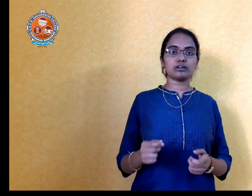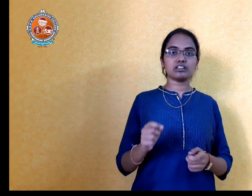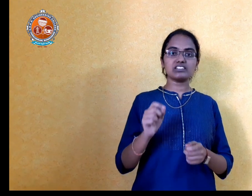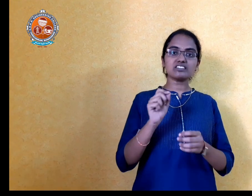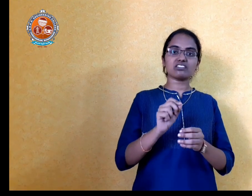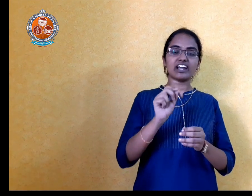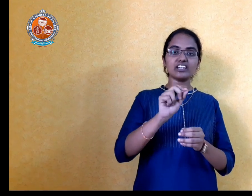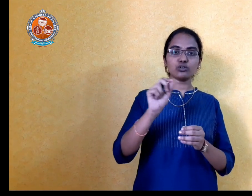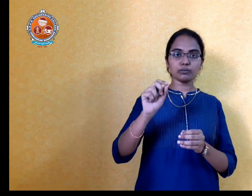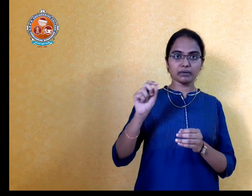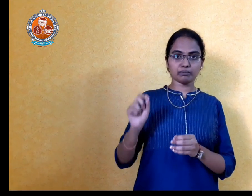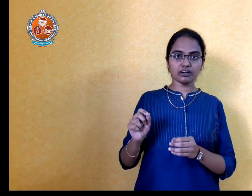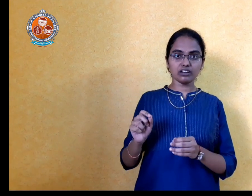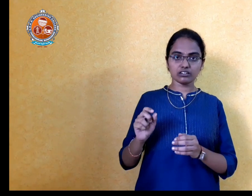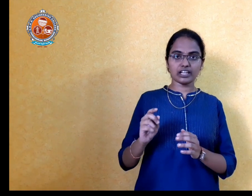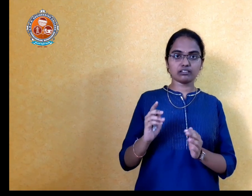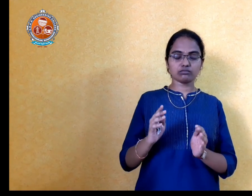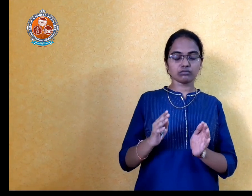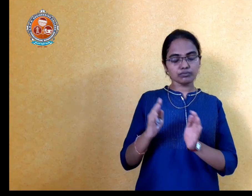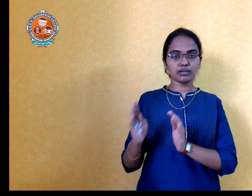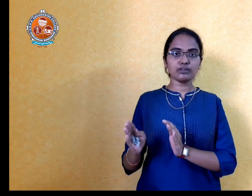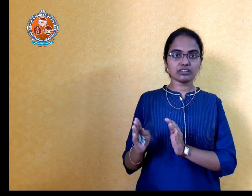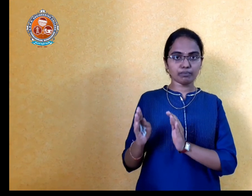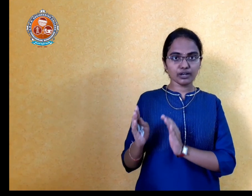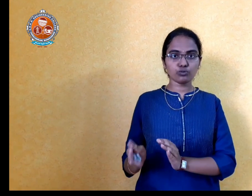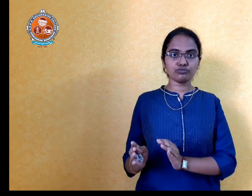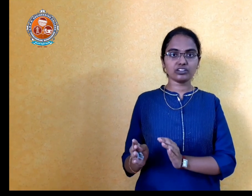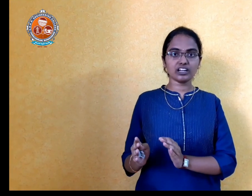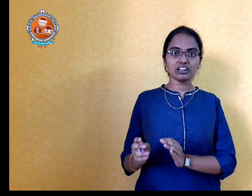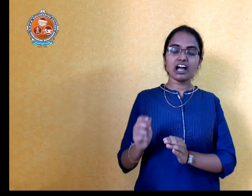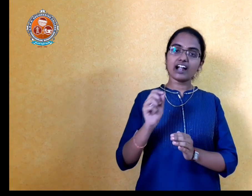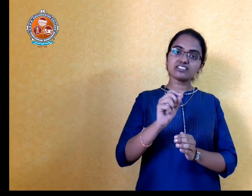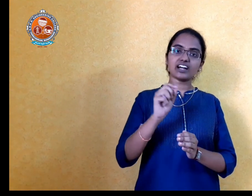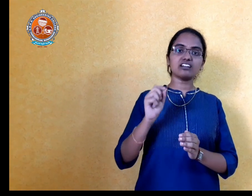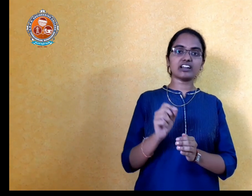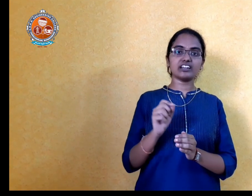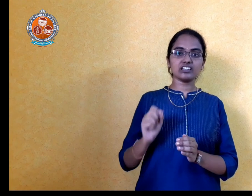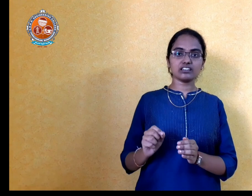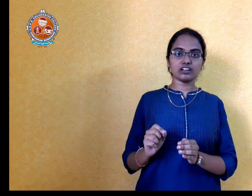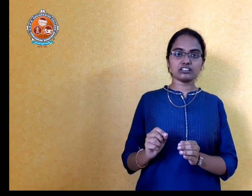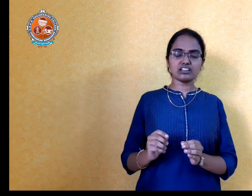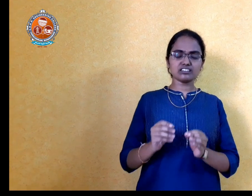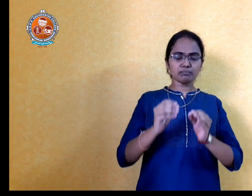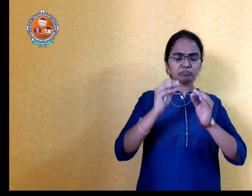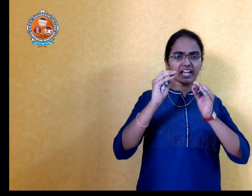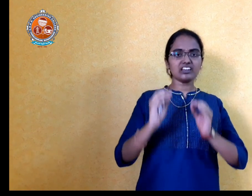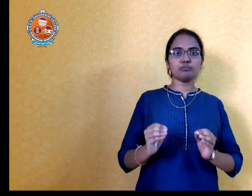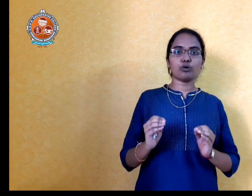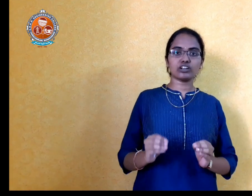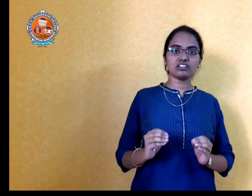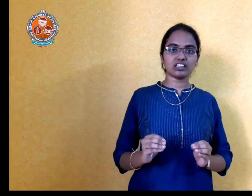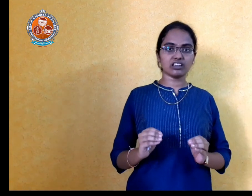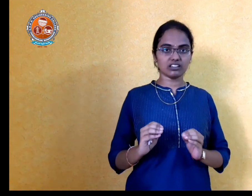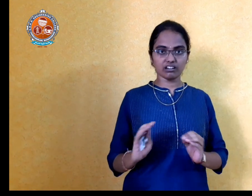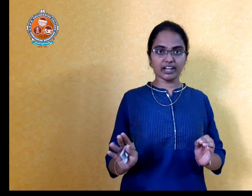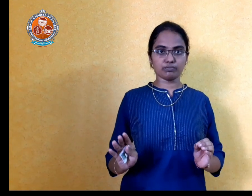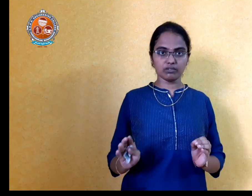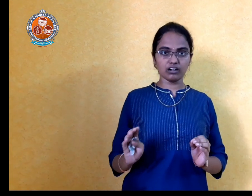Just write it on a paper, like keep a separate book for that and start writing in that. That is the main important thing in the gait